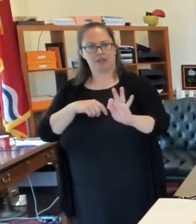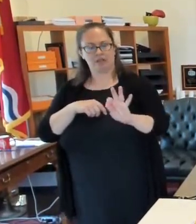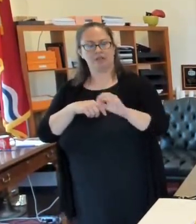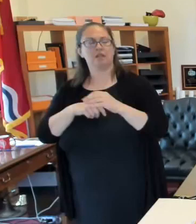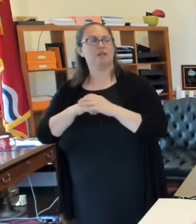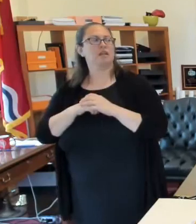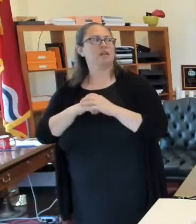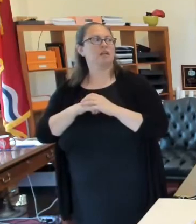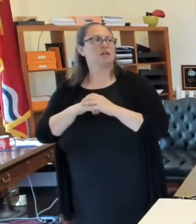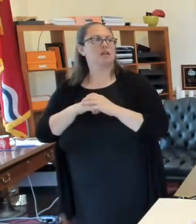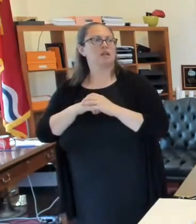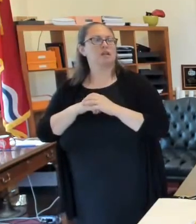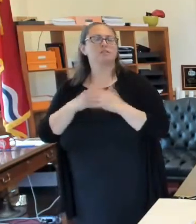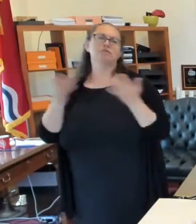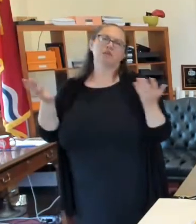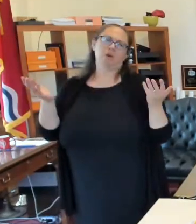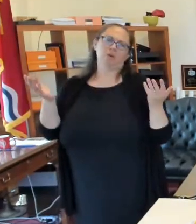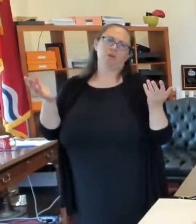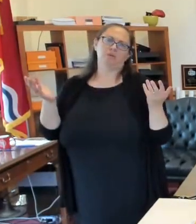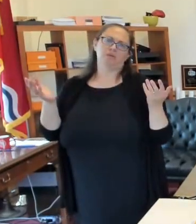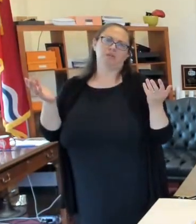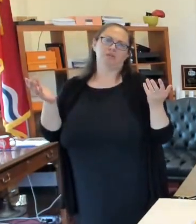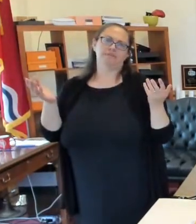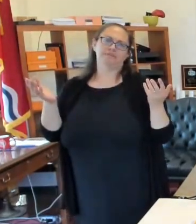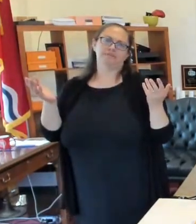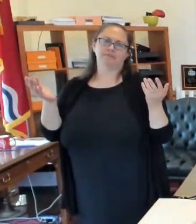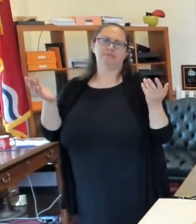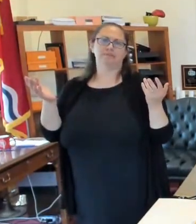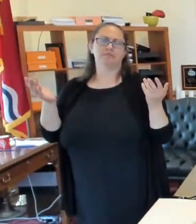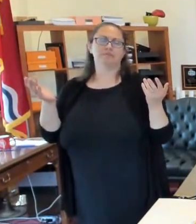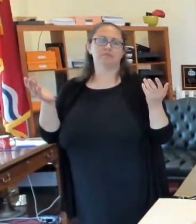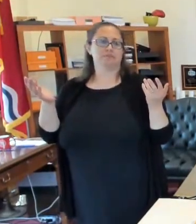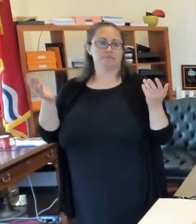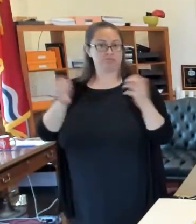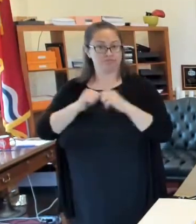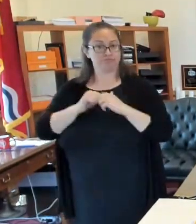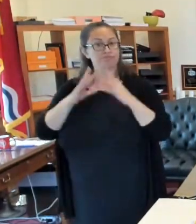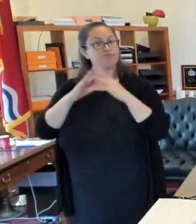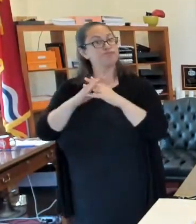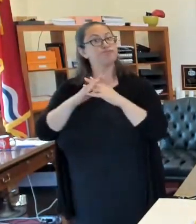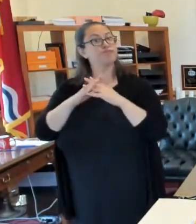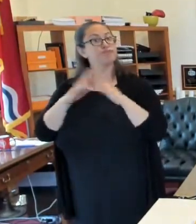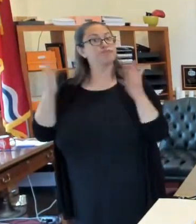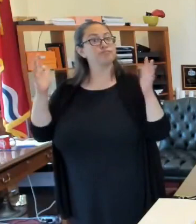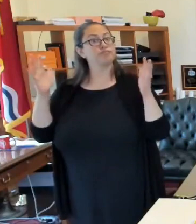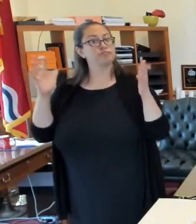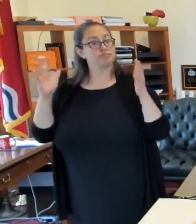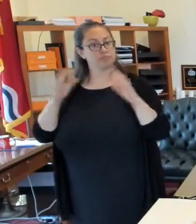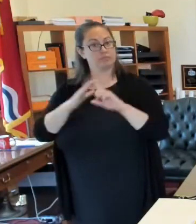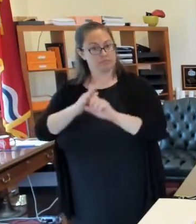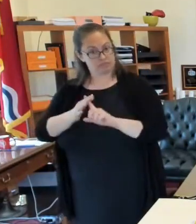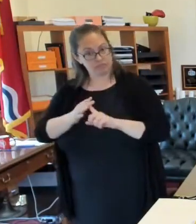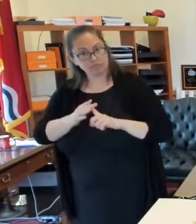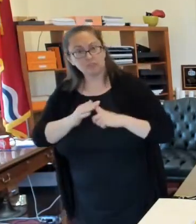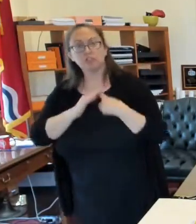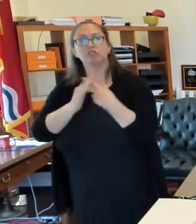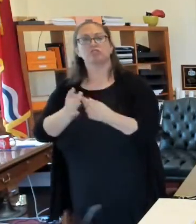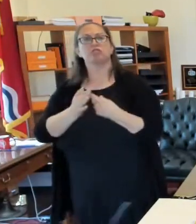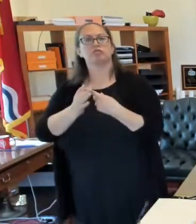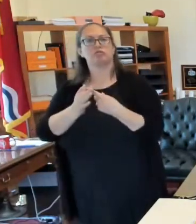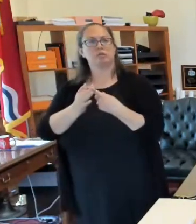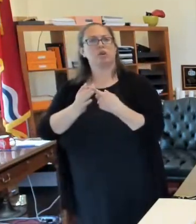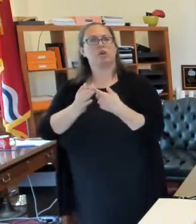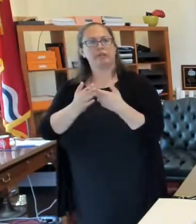um, you know, it, it, it is off the ground and, uh, beginning to, uh,